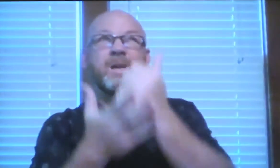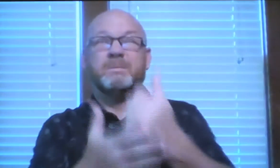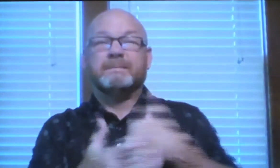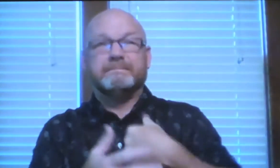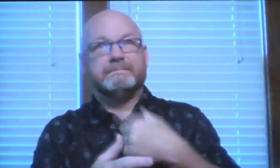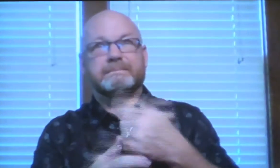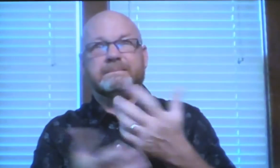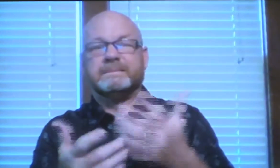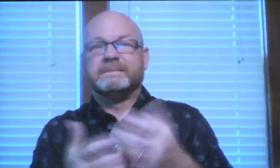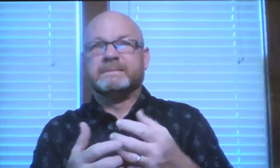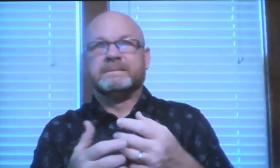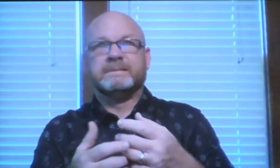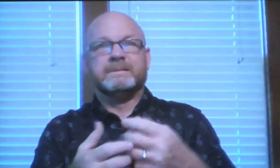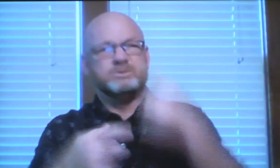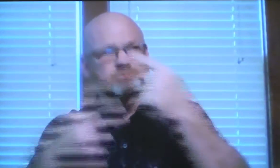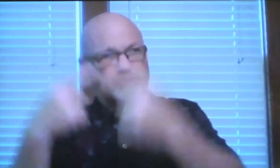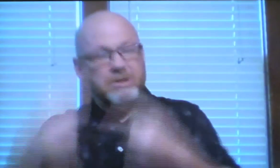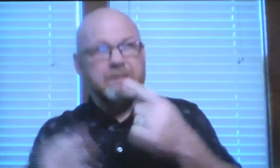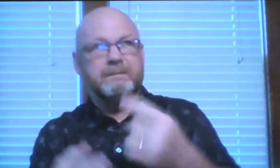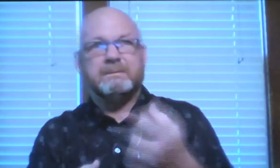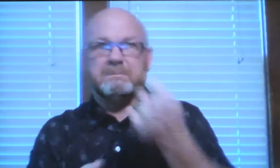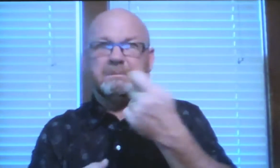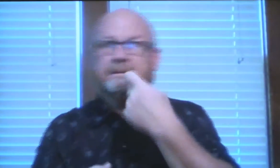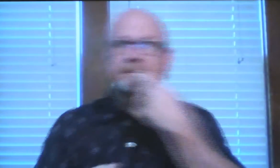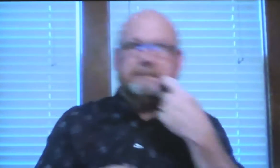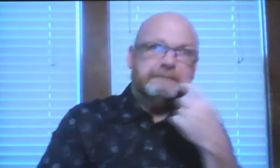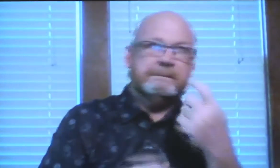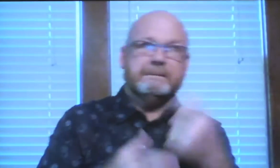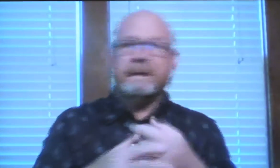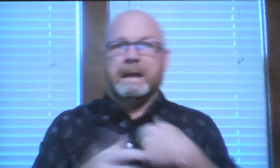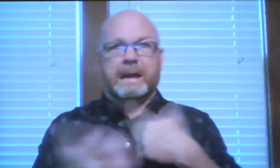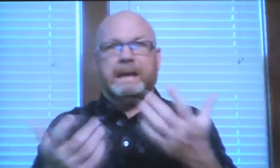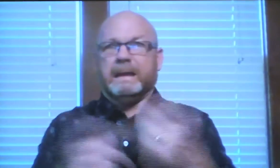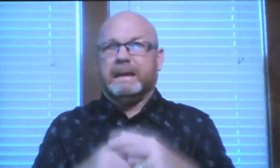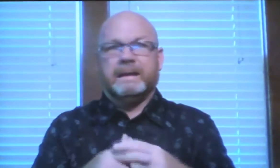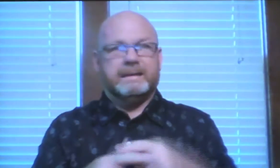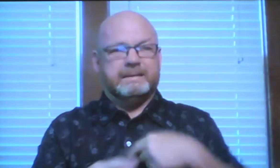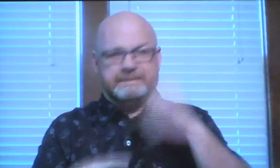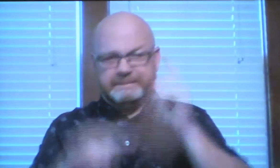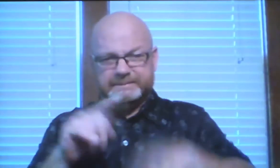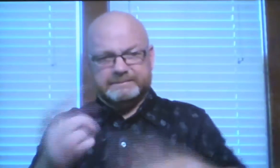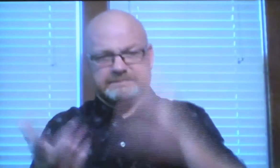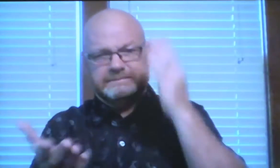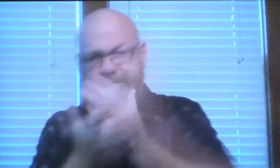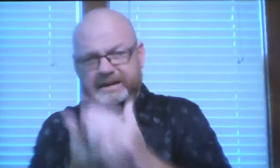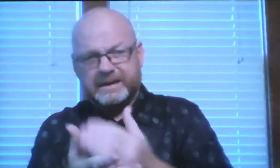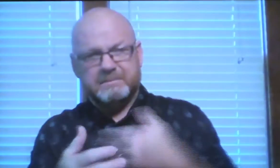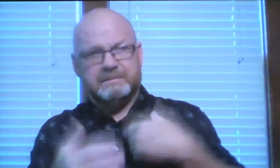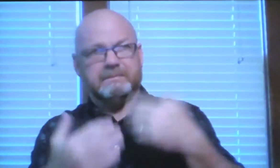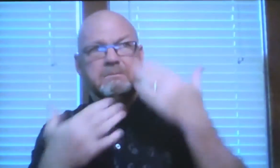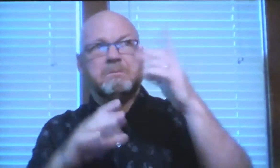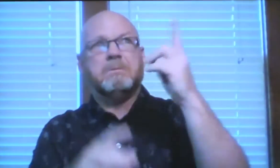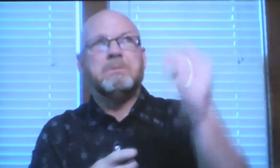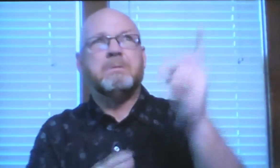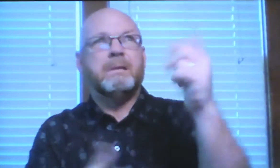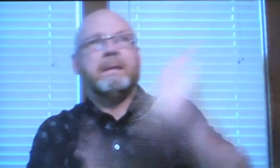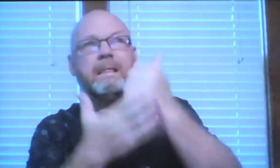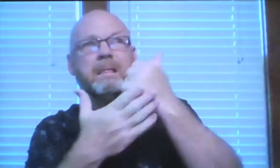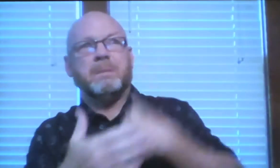You don't need to say then, Lord, I need your help. This is a struggle. I'm addicted here. I'm pulled